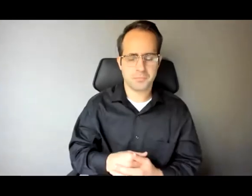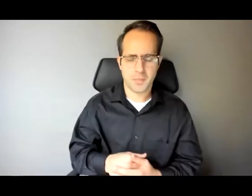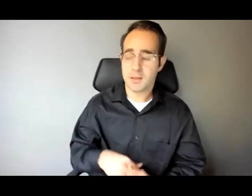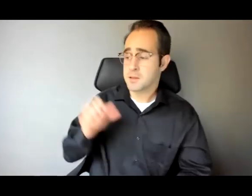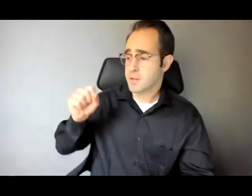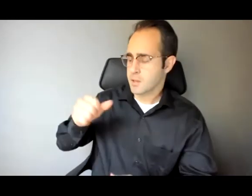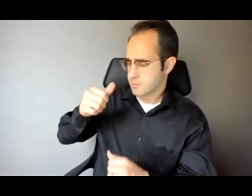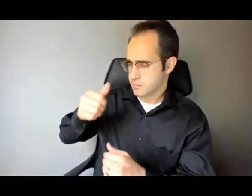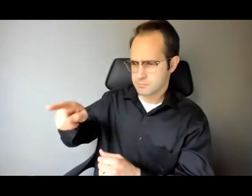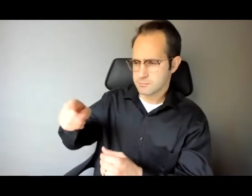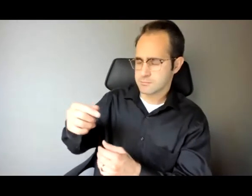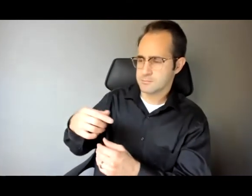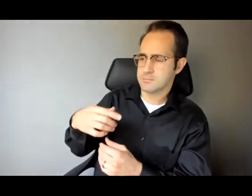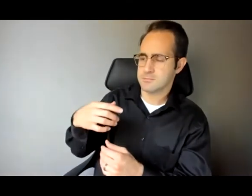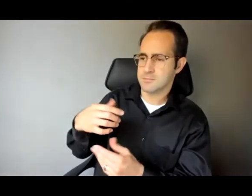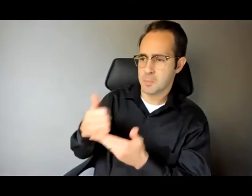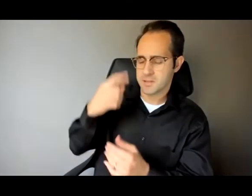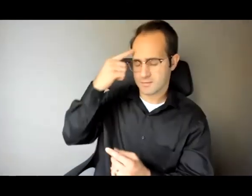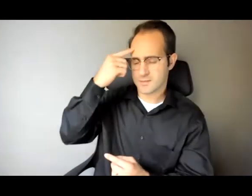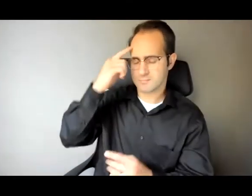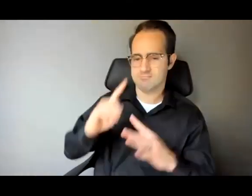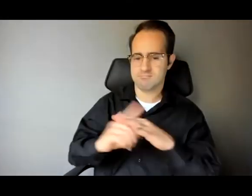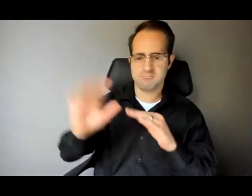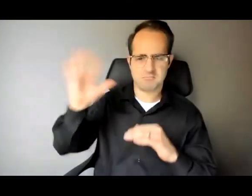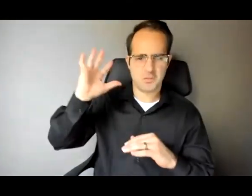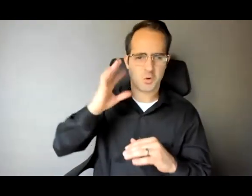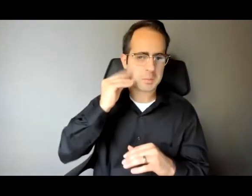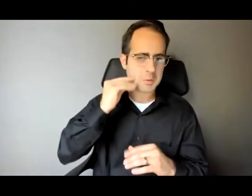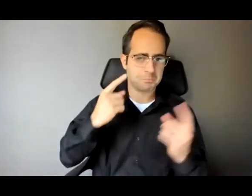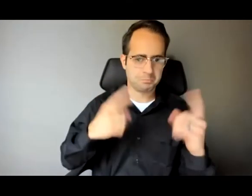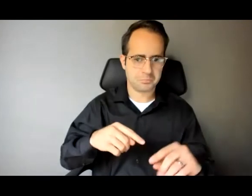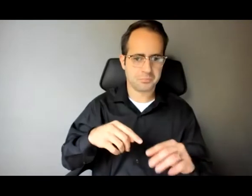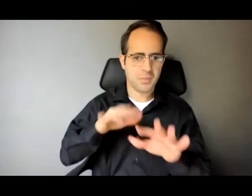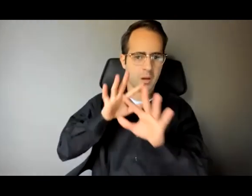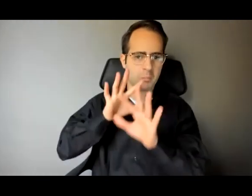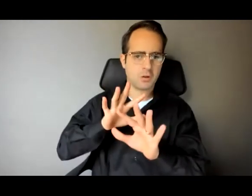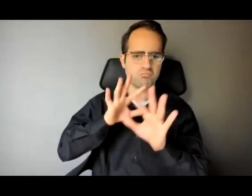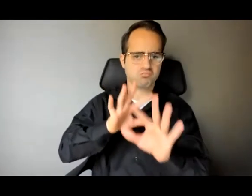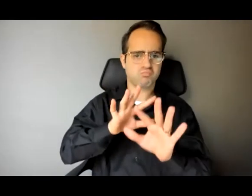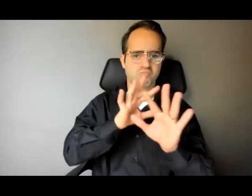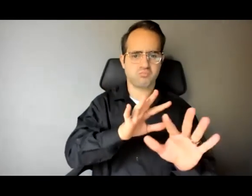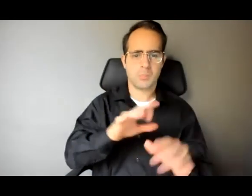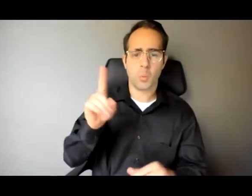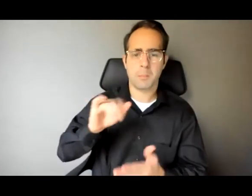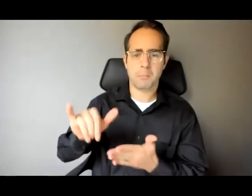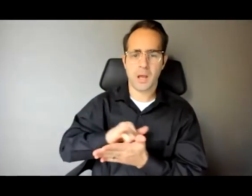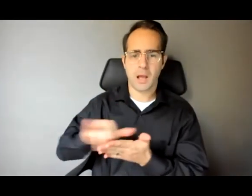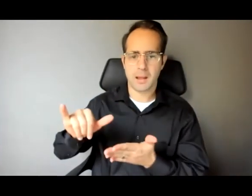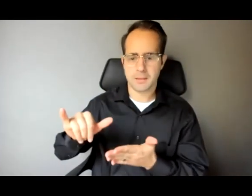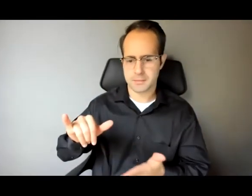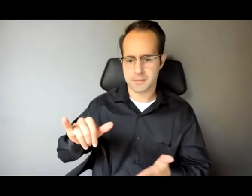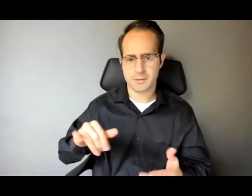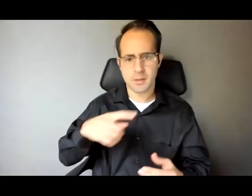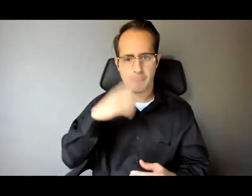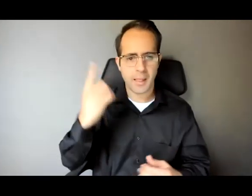seven or eight years ago I was at the beginning of a march in Manhattan it was a Black Lives Matter